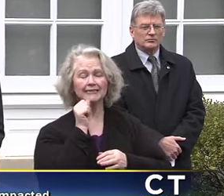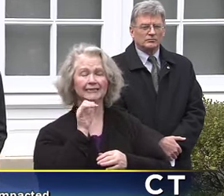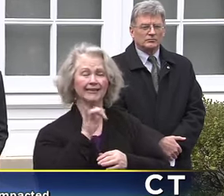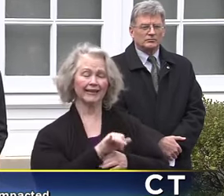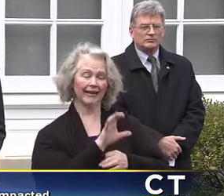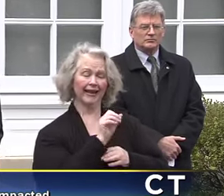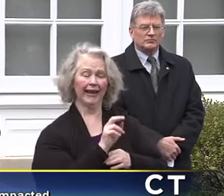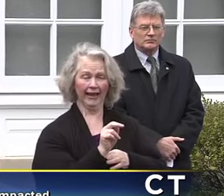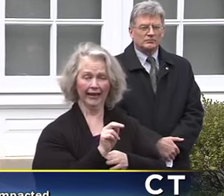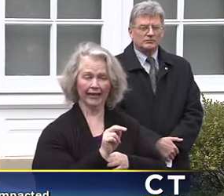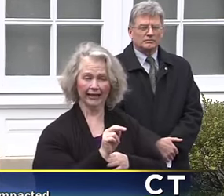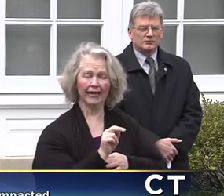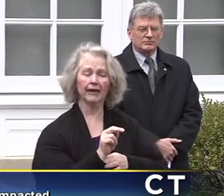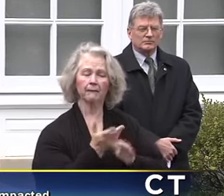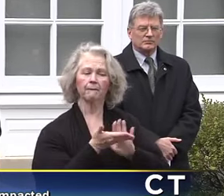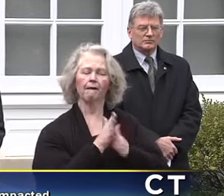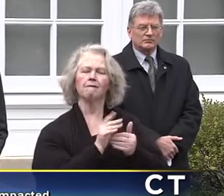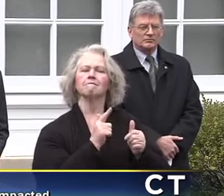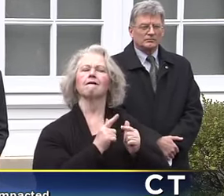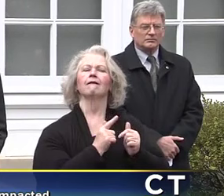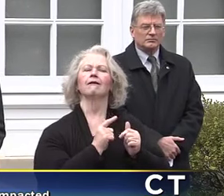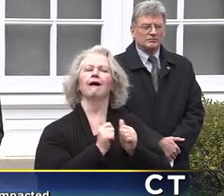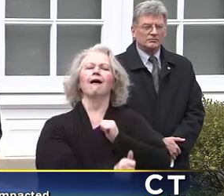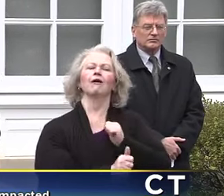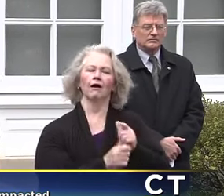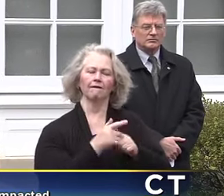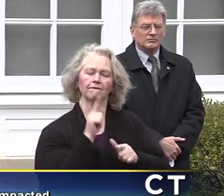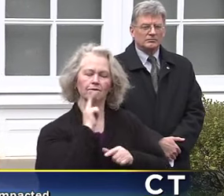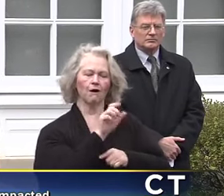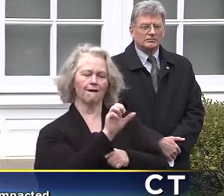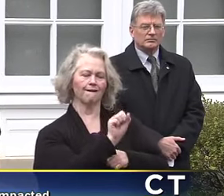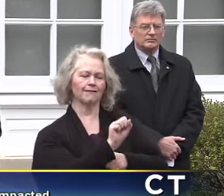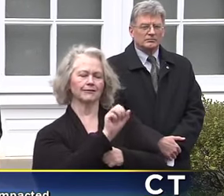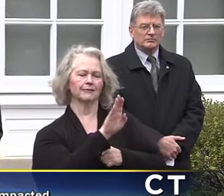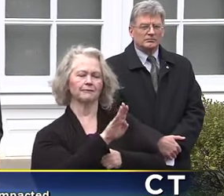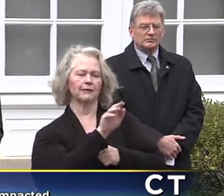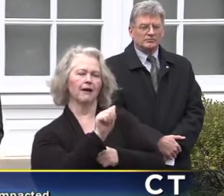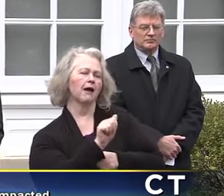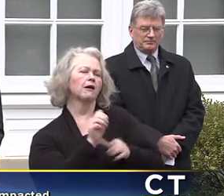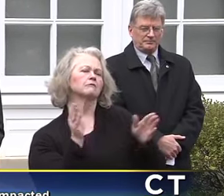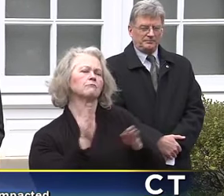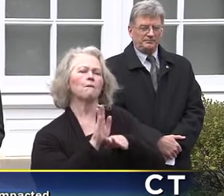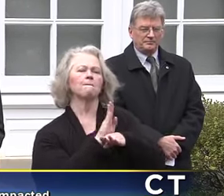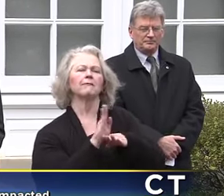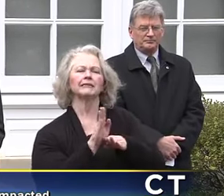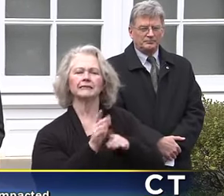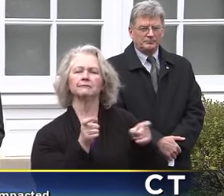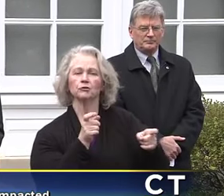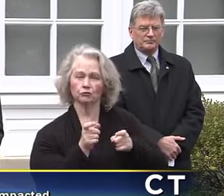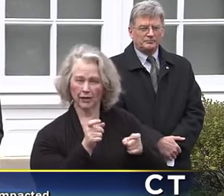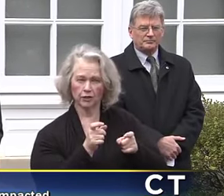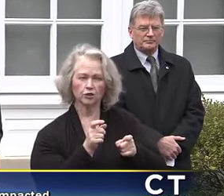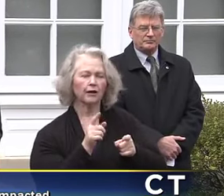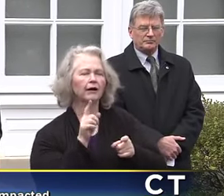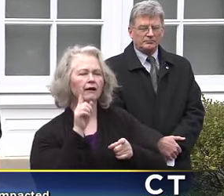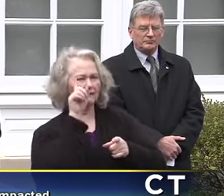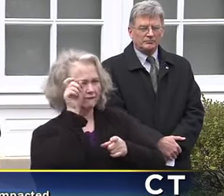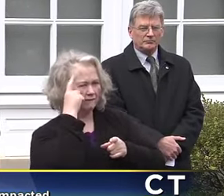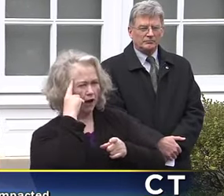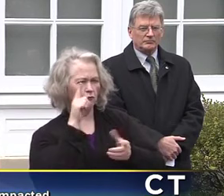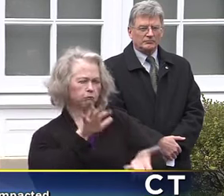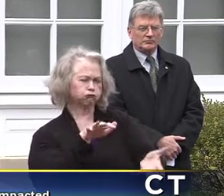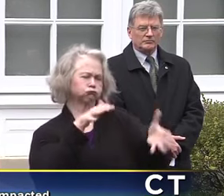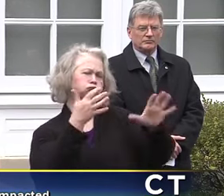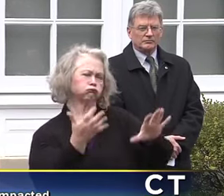as a state was eligible for SBA disaster assistance loans. These are federal loans up to $2 million at rates